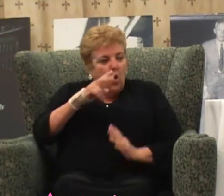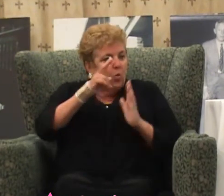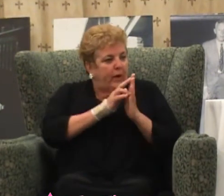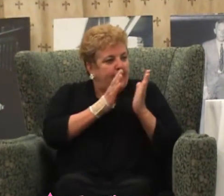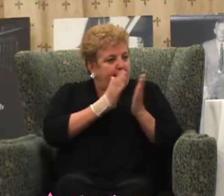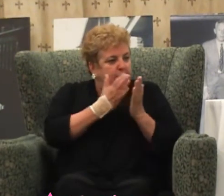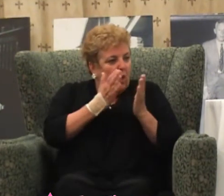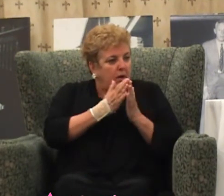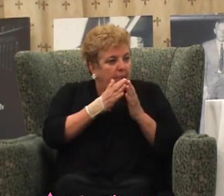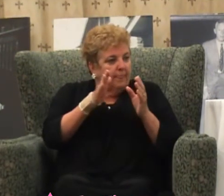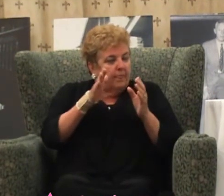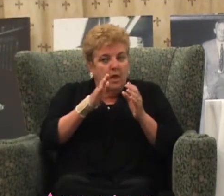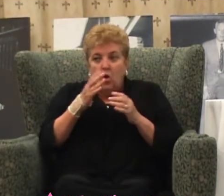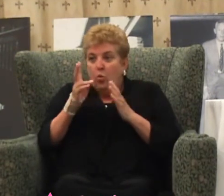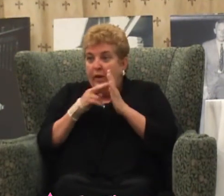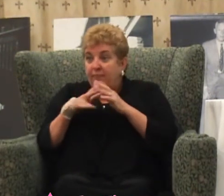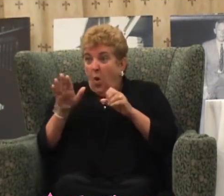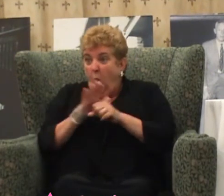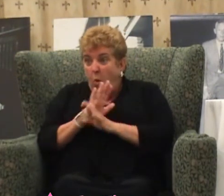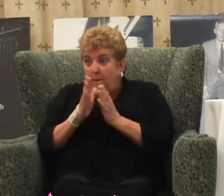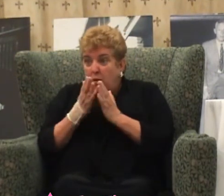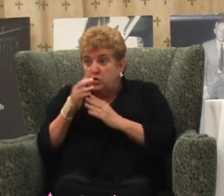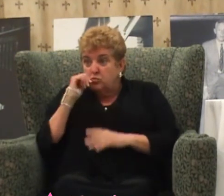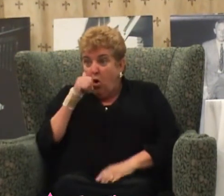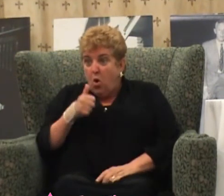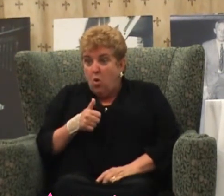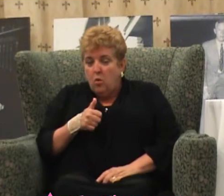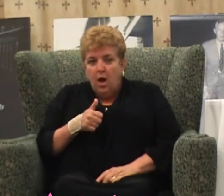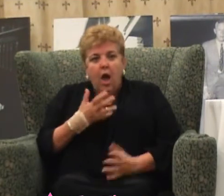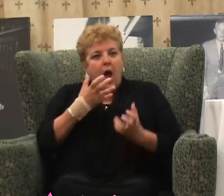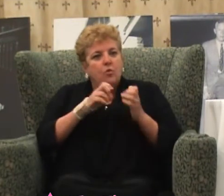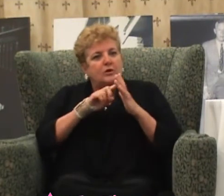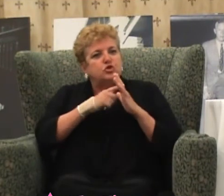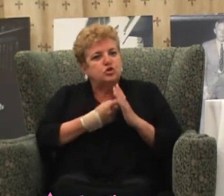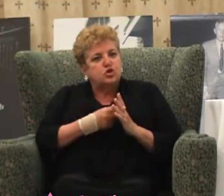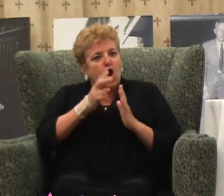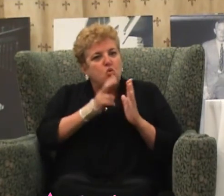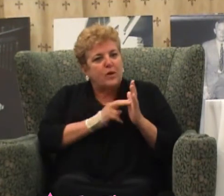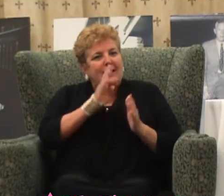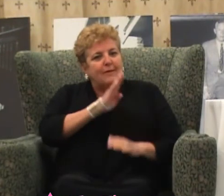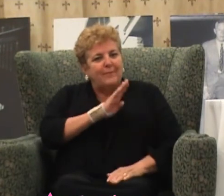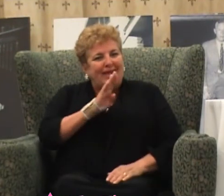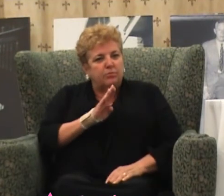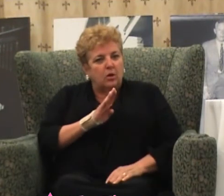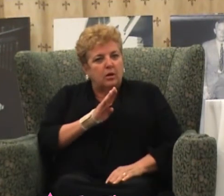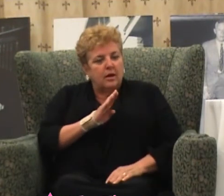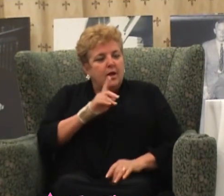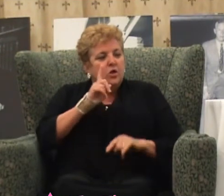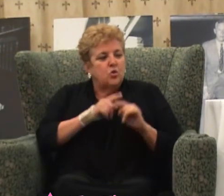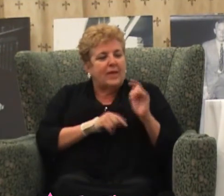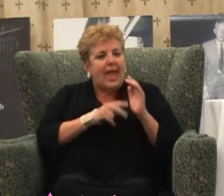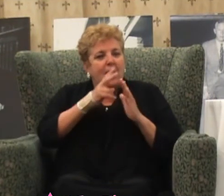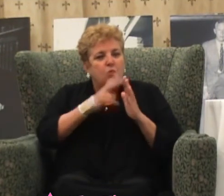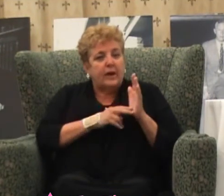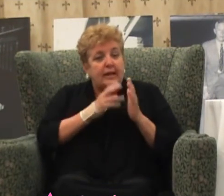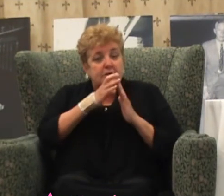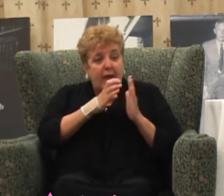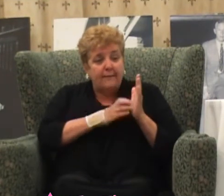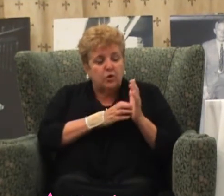the whole book tomorrow. I want you to start reading that big book. If you can't read a chapter, read a page. If you can't read a page,